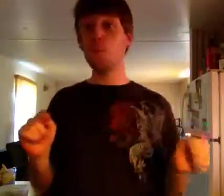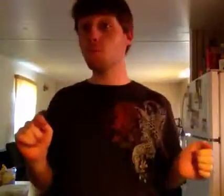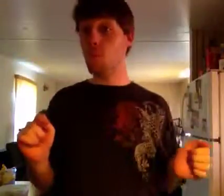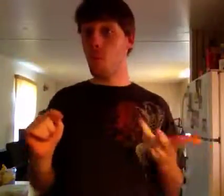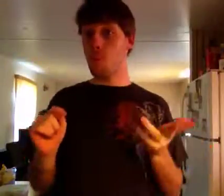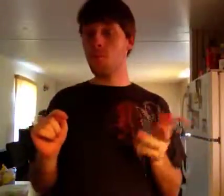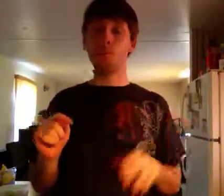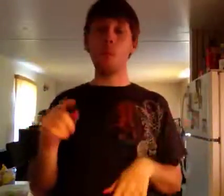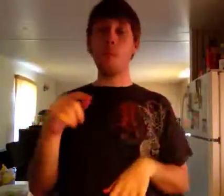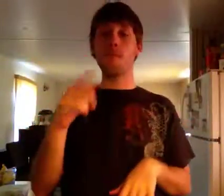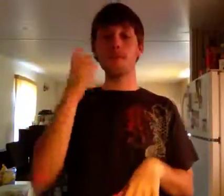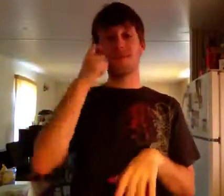Come here!